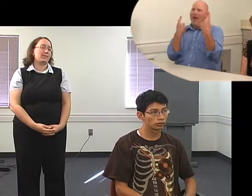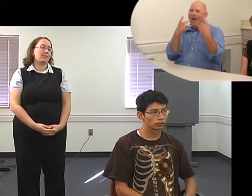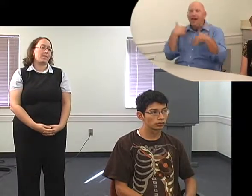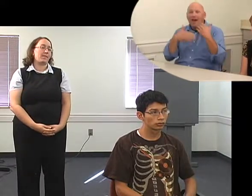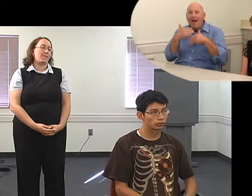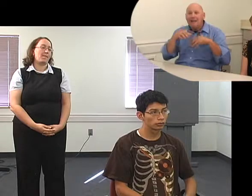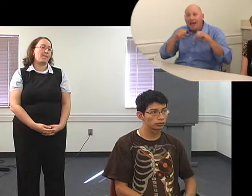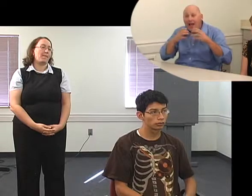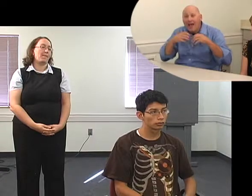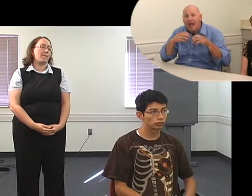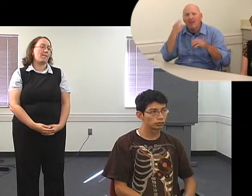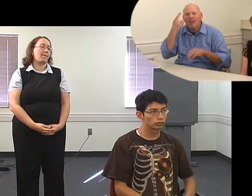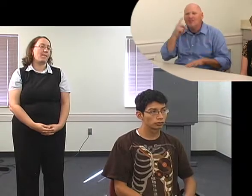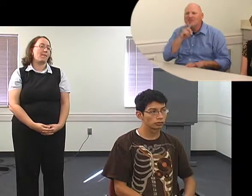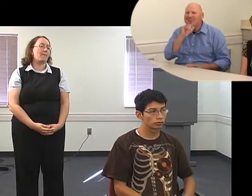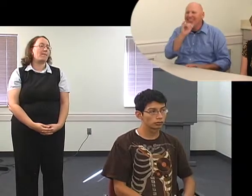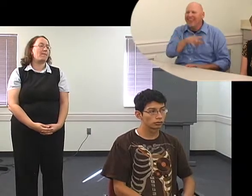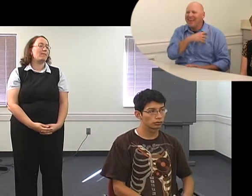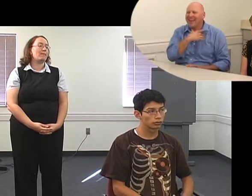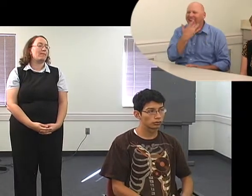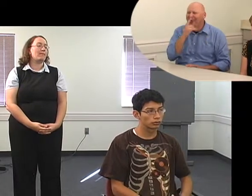you you you you